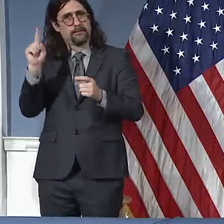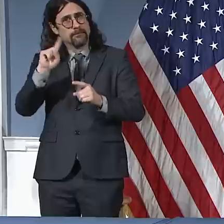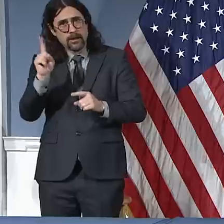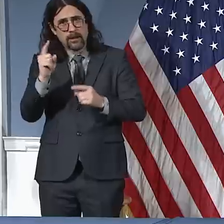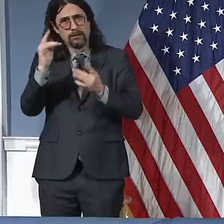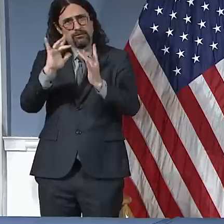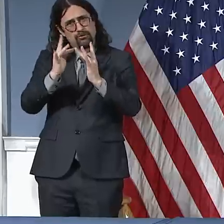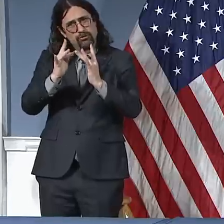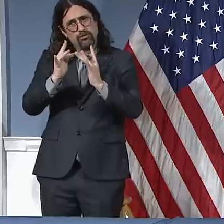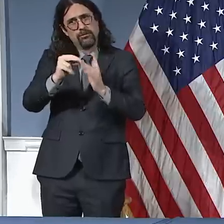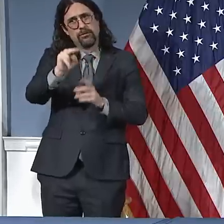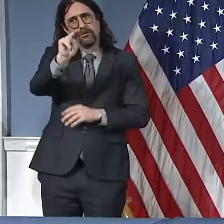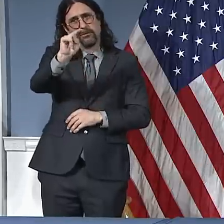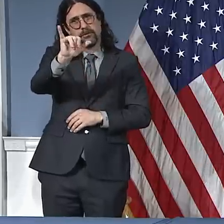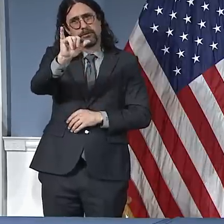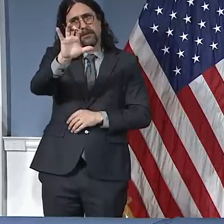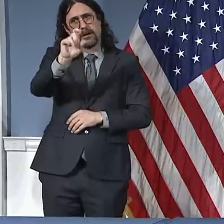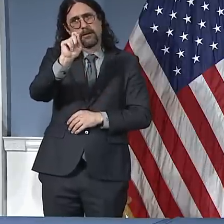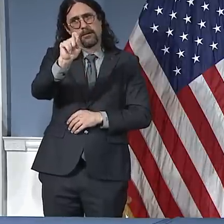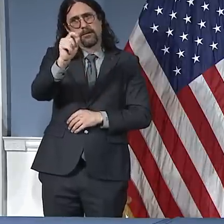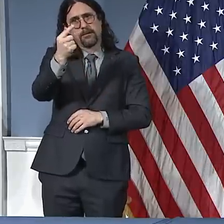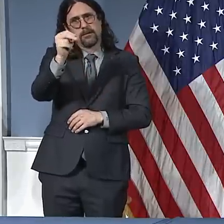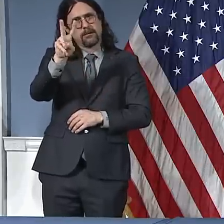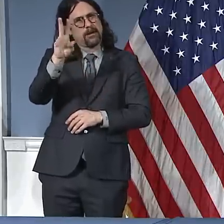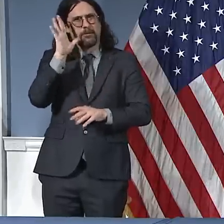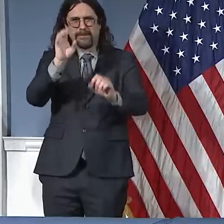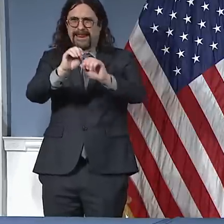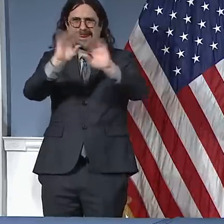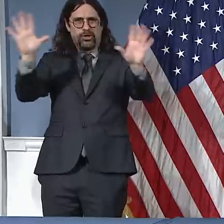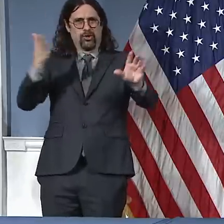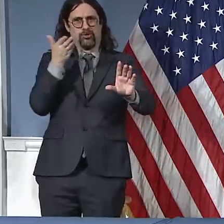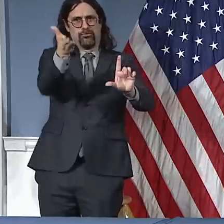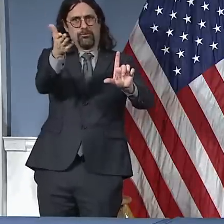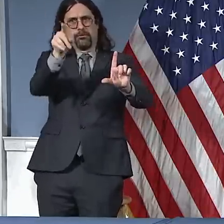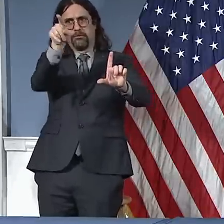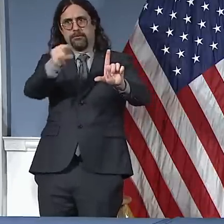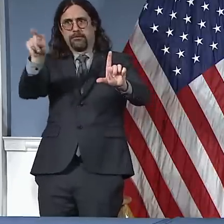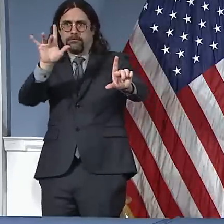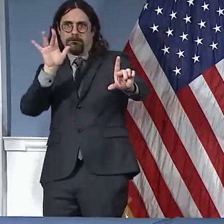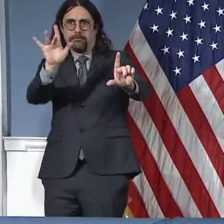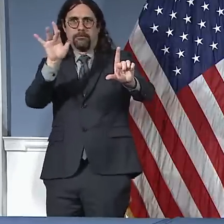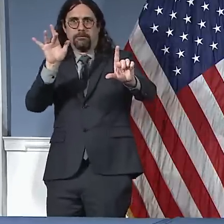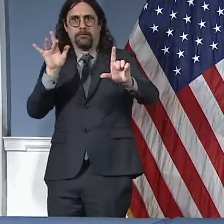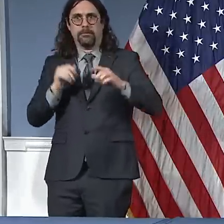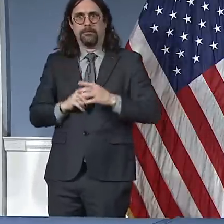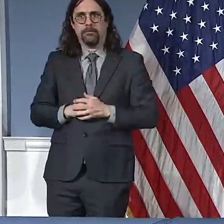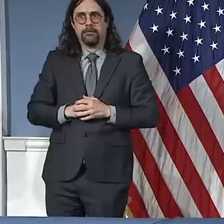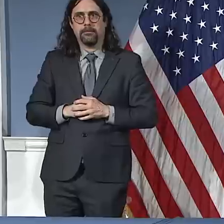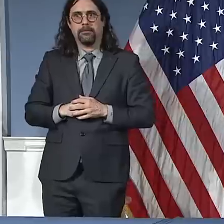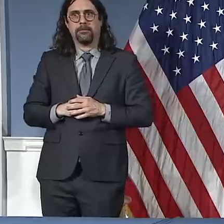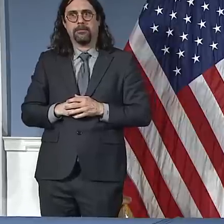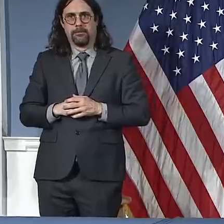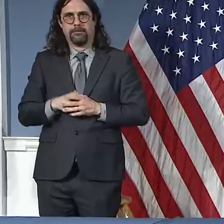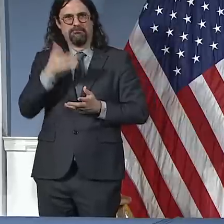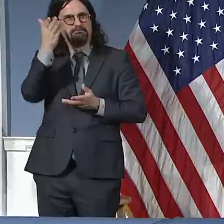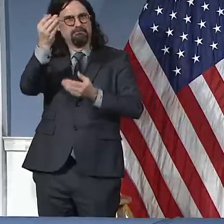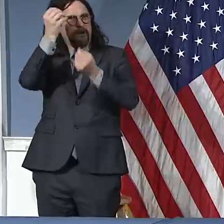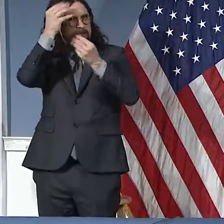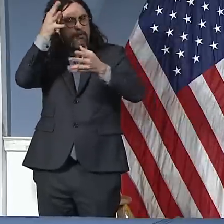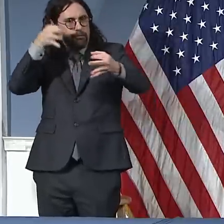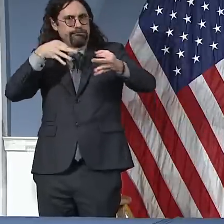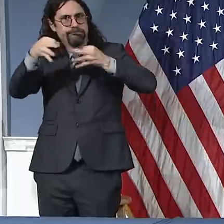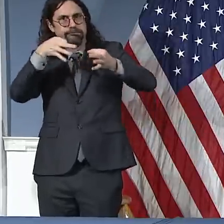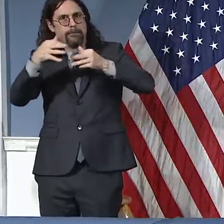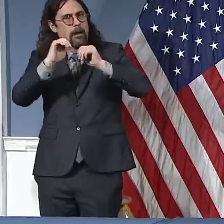know about what you can give us to help. And we need it, and I am so grateful to all who are helping. And I assure you, I guarantee you, we will return the favor